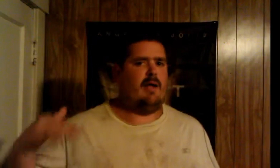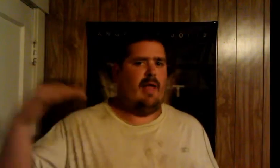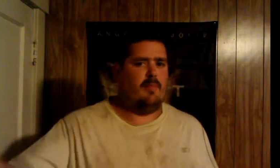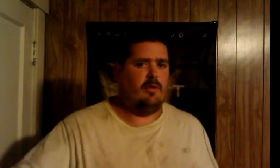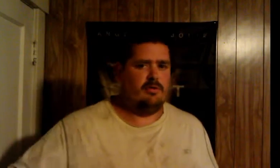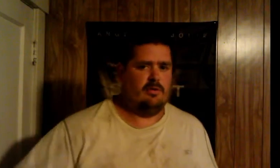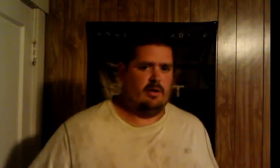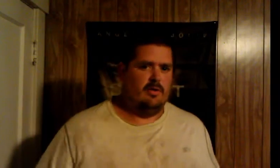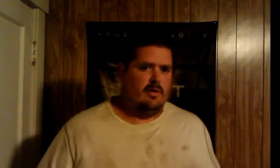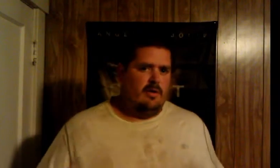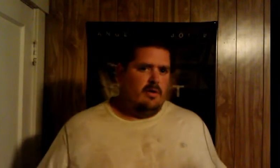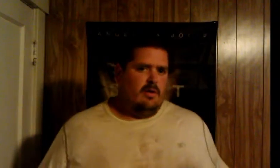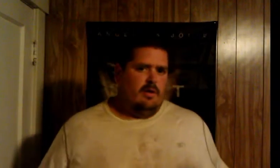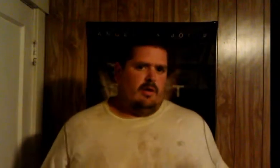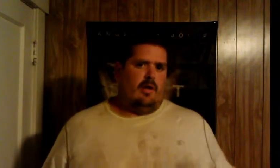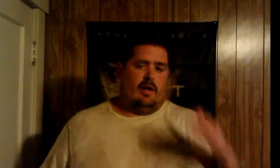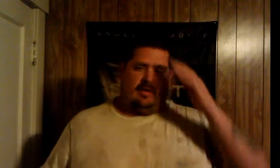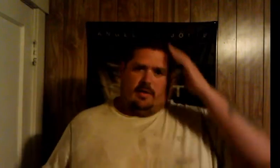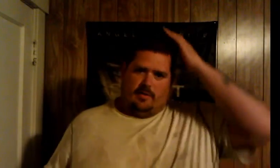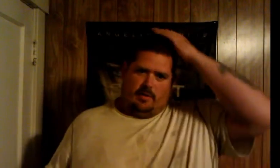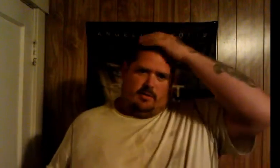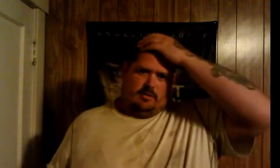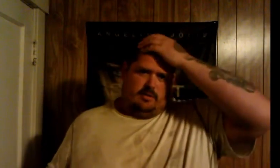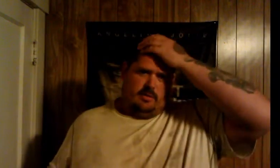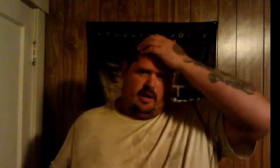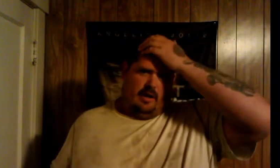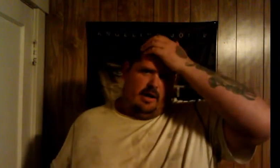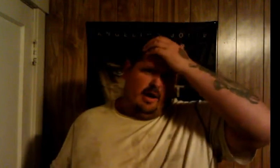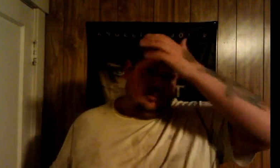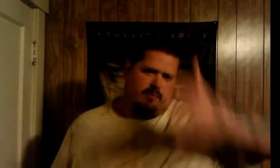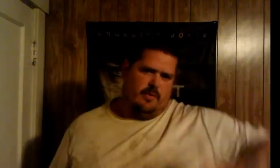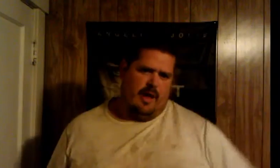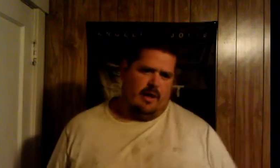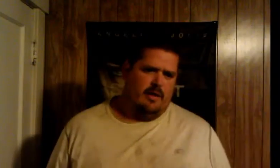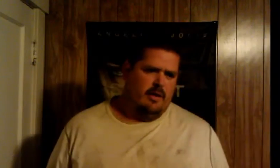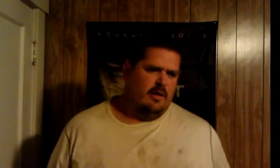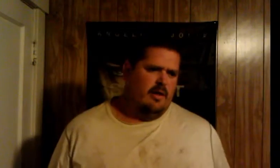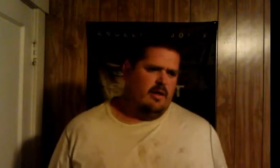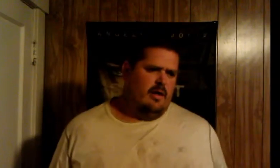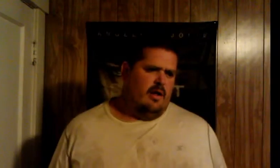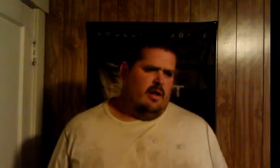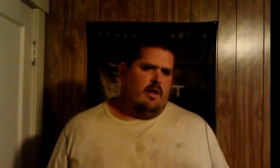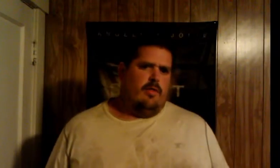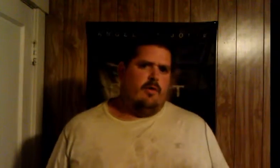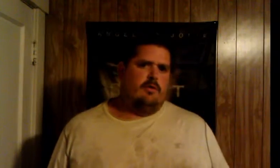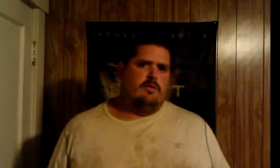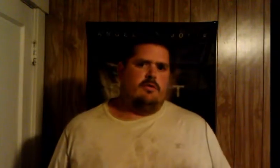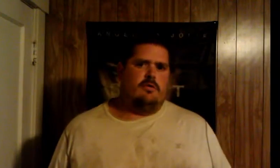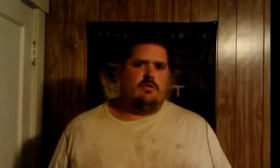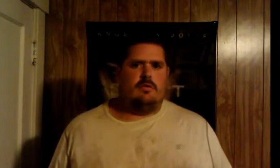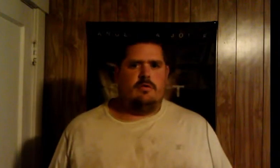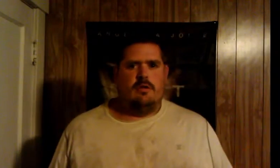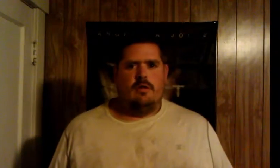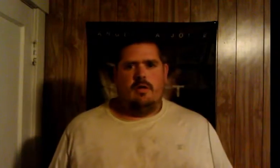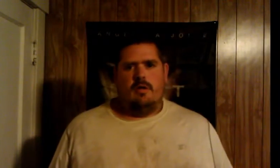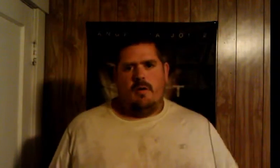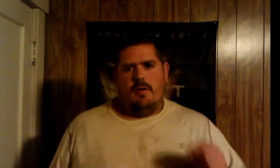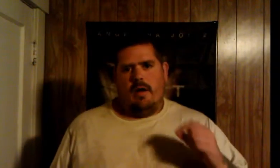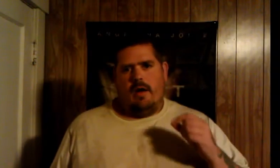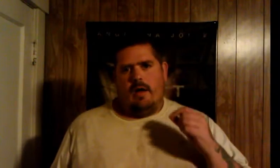to actually say hey i respect that person you know and all that stuff you know because i also feel that there is